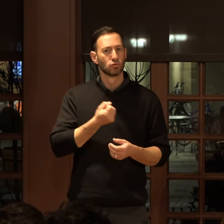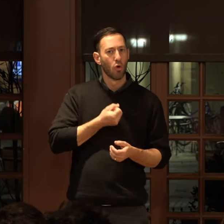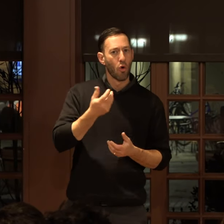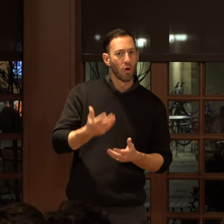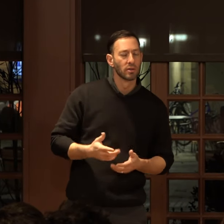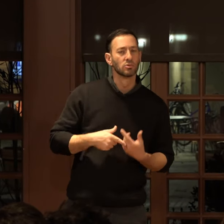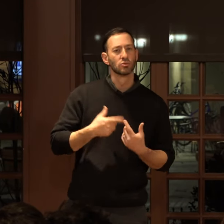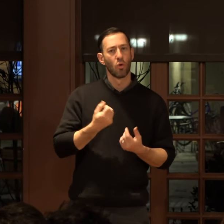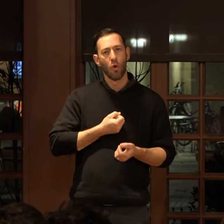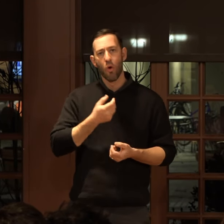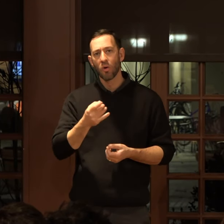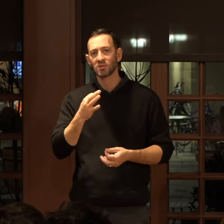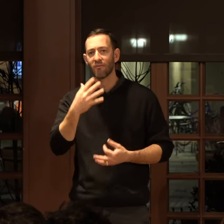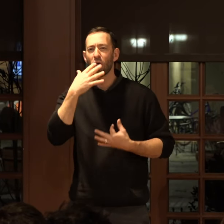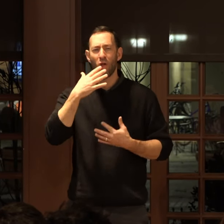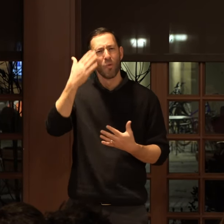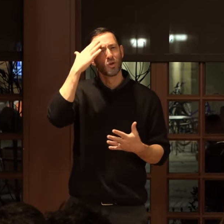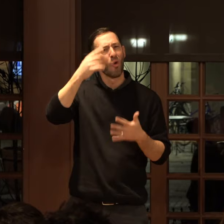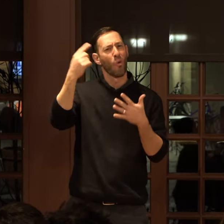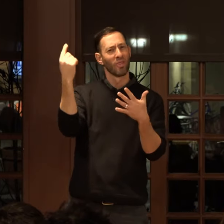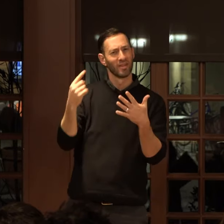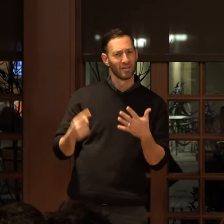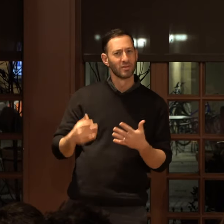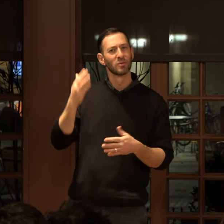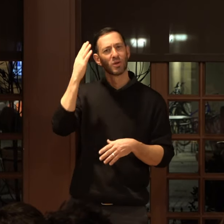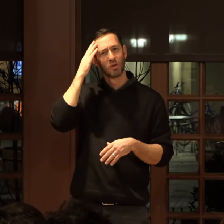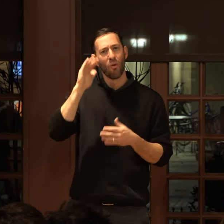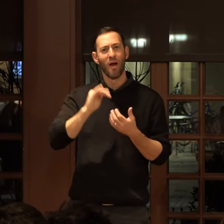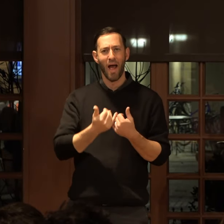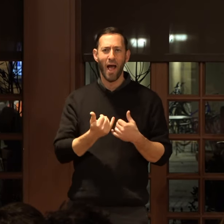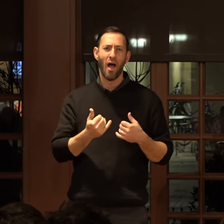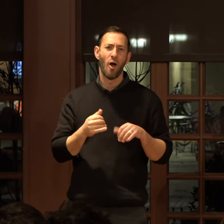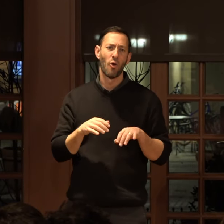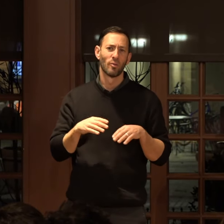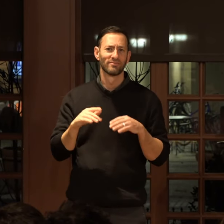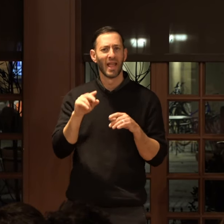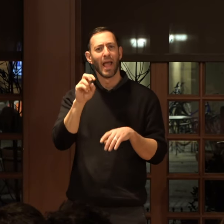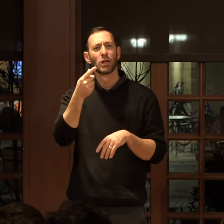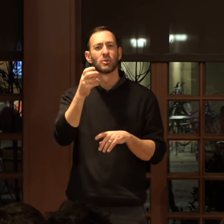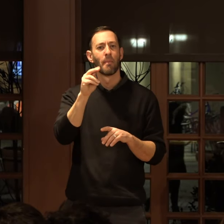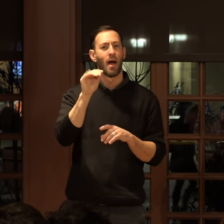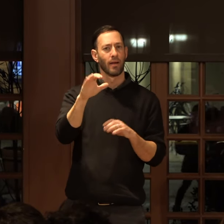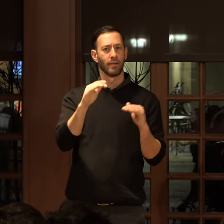artists of color or, right? Like, we know these things. We know how hegemonic power systems work, et cetera.